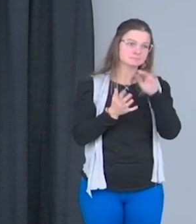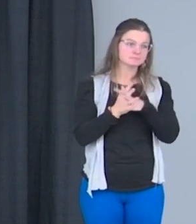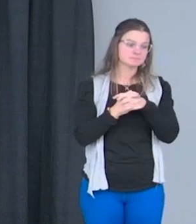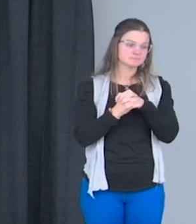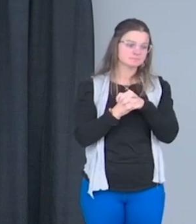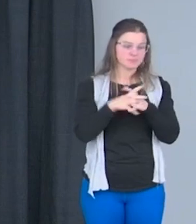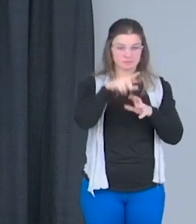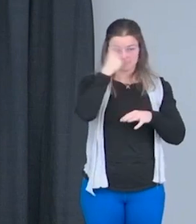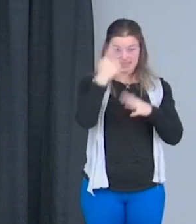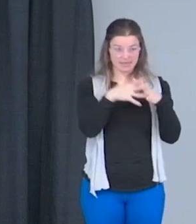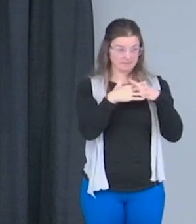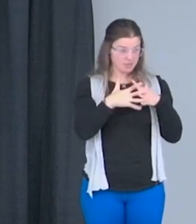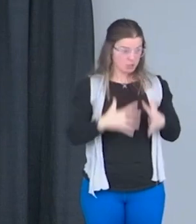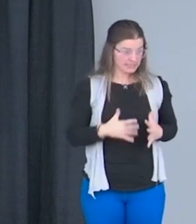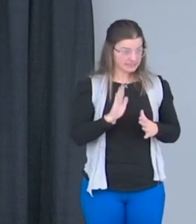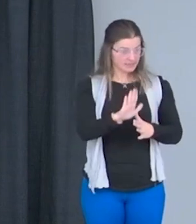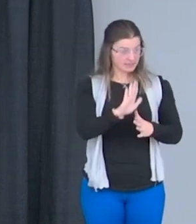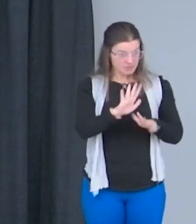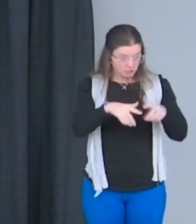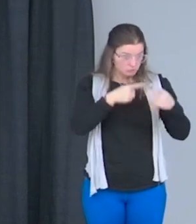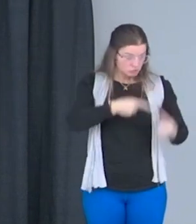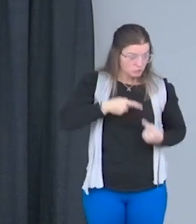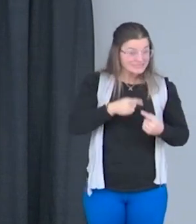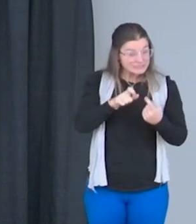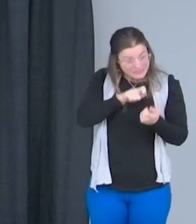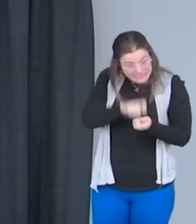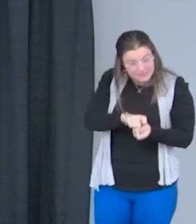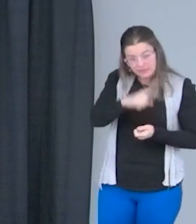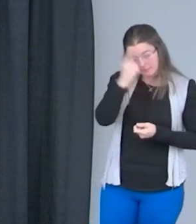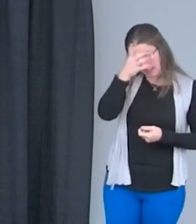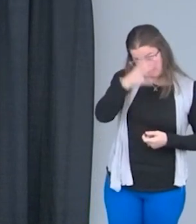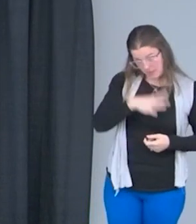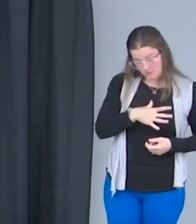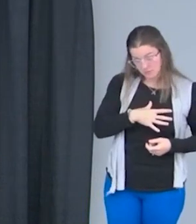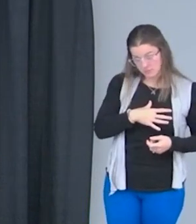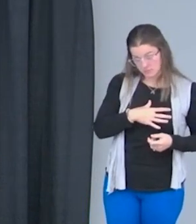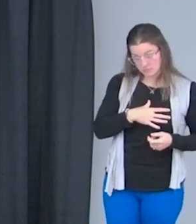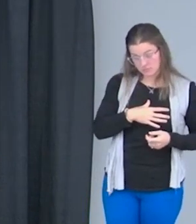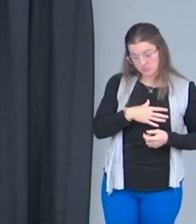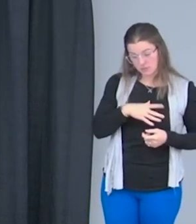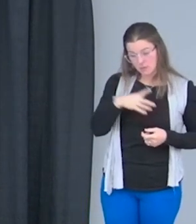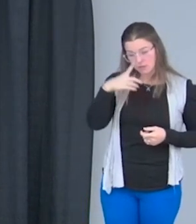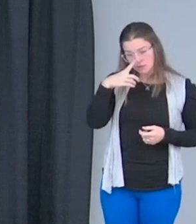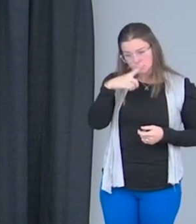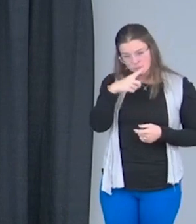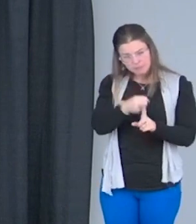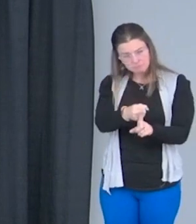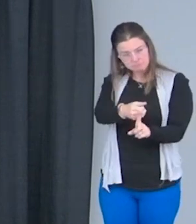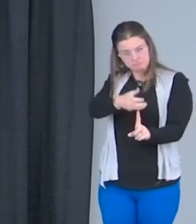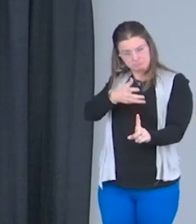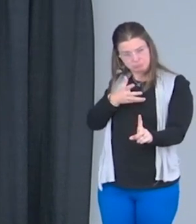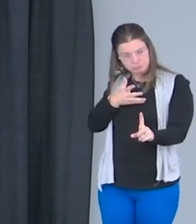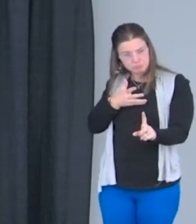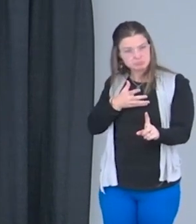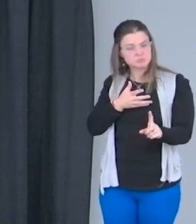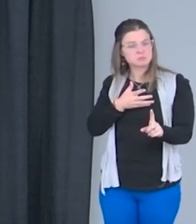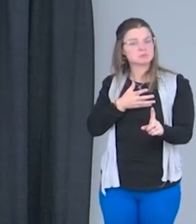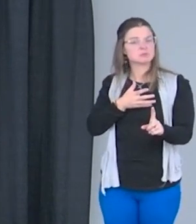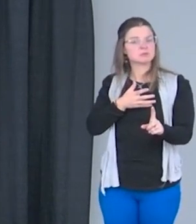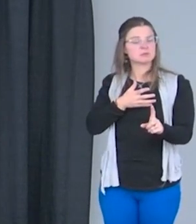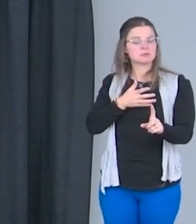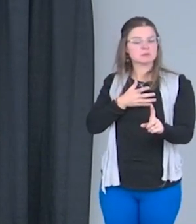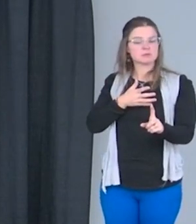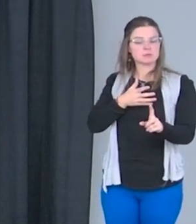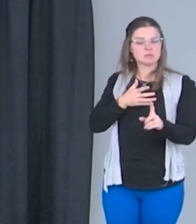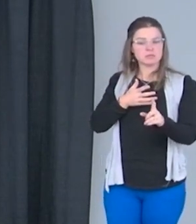Black Americans face, specifically Black men. Can you talk a little bit about the intersectionality of now